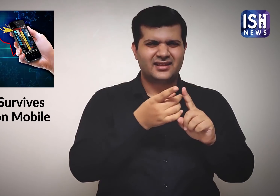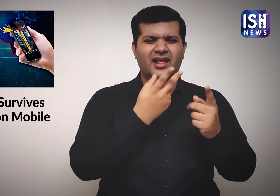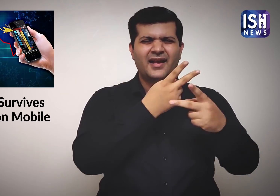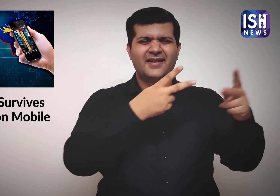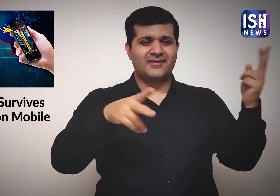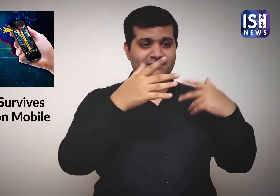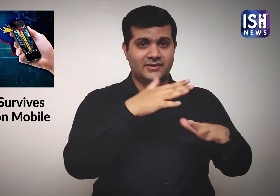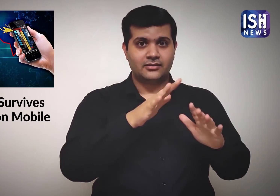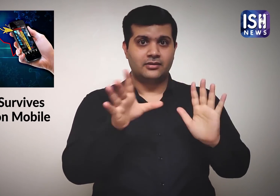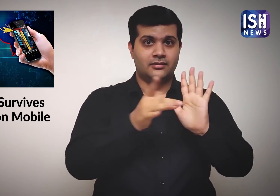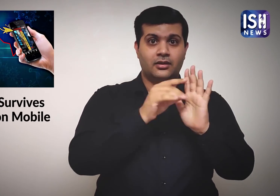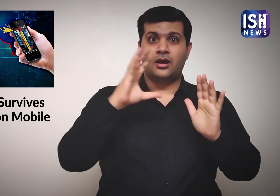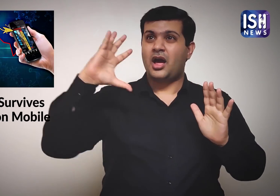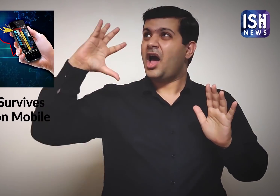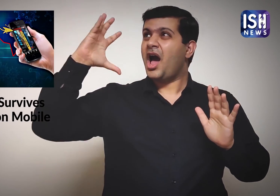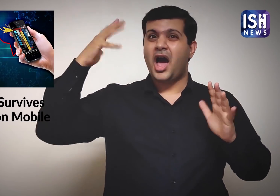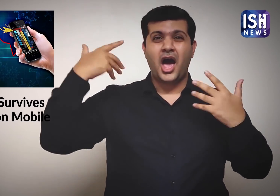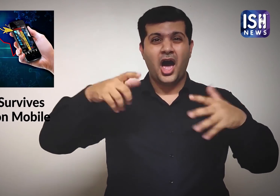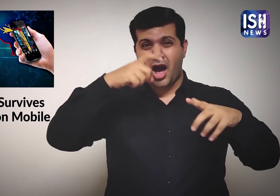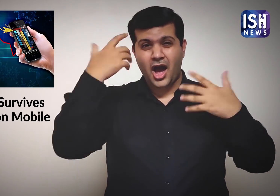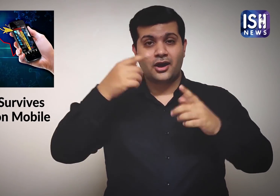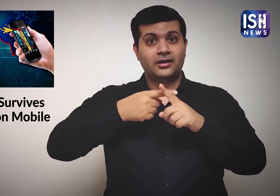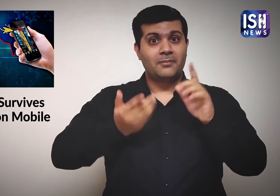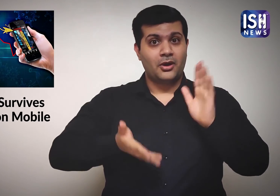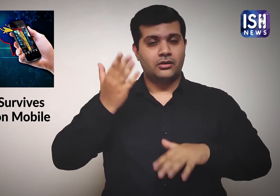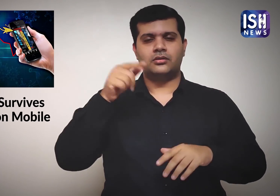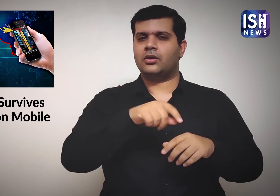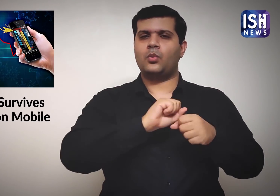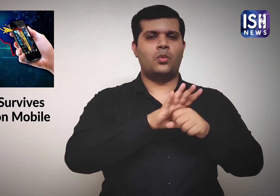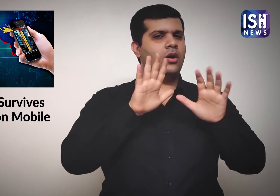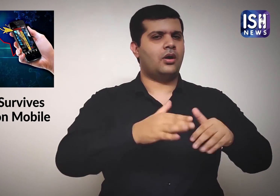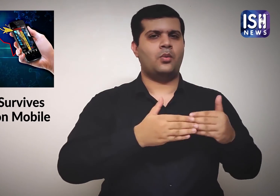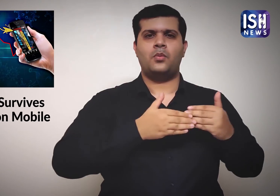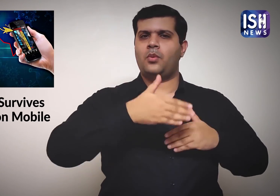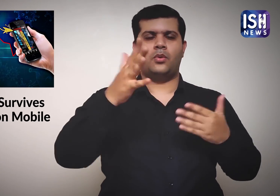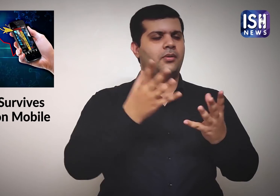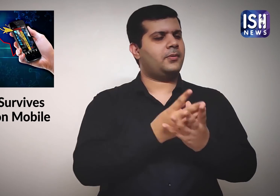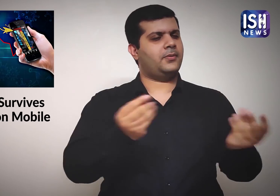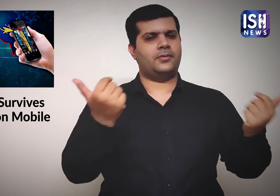said similarly on glass, plastic, steel, in the sunlight, the virus does not survive for long.